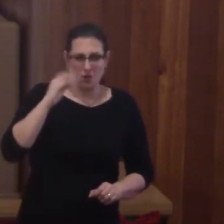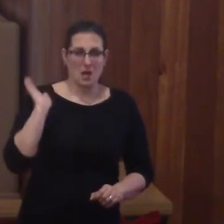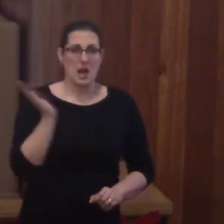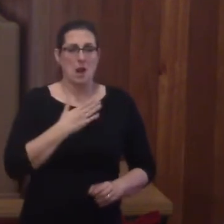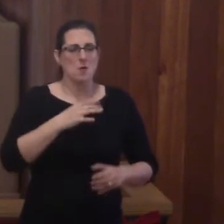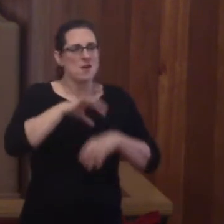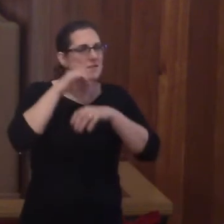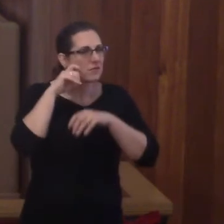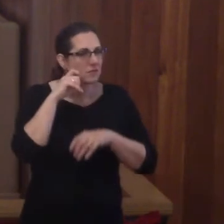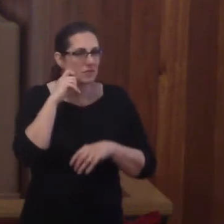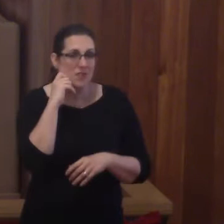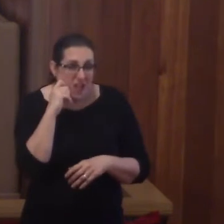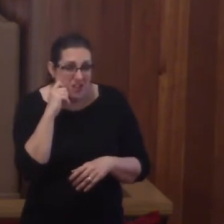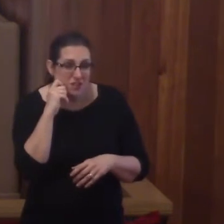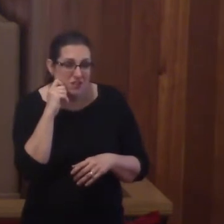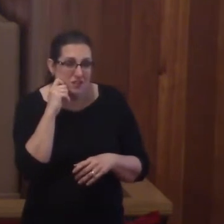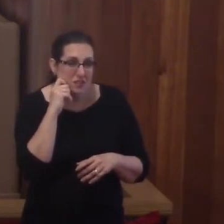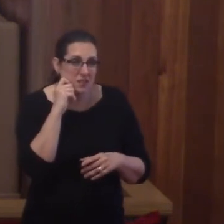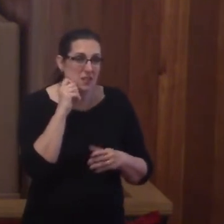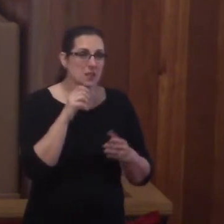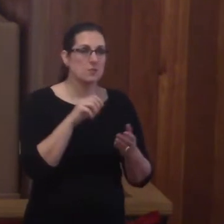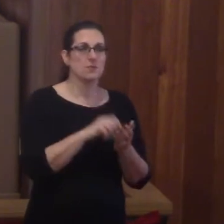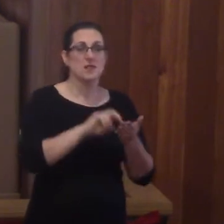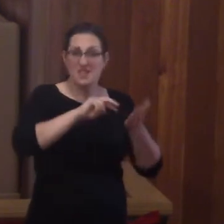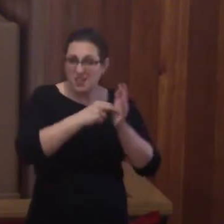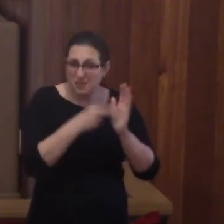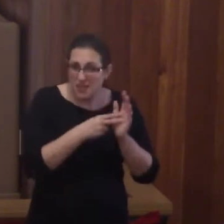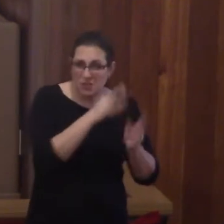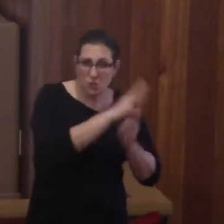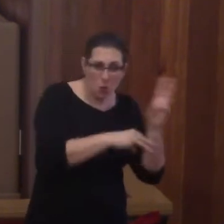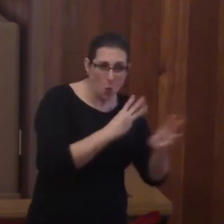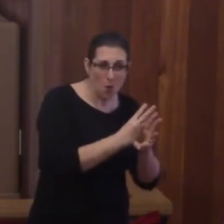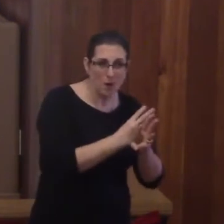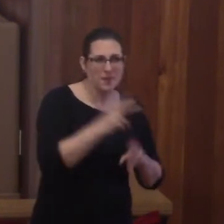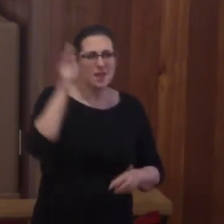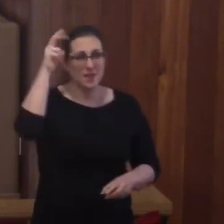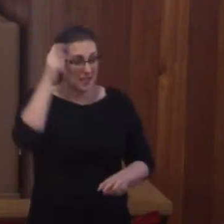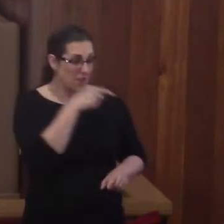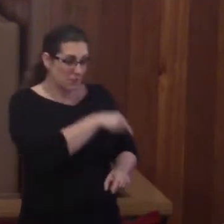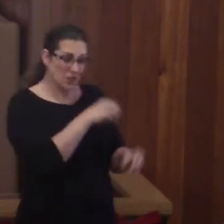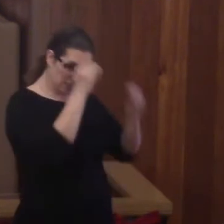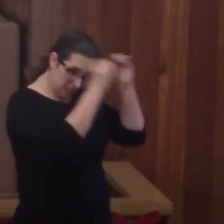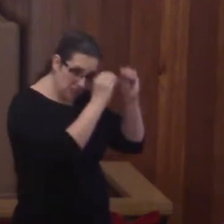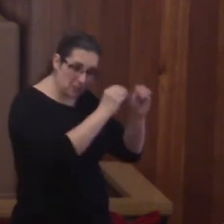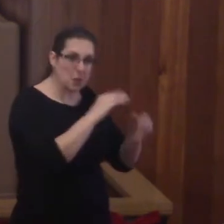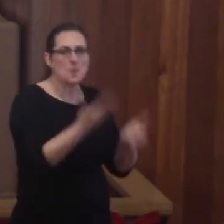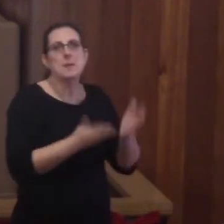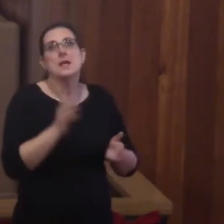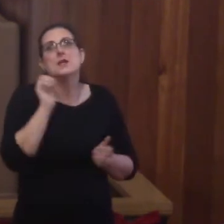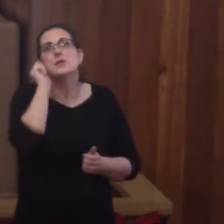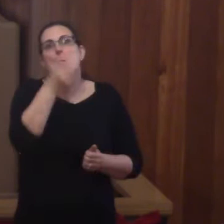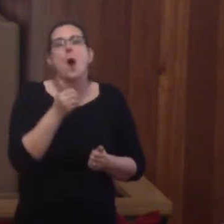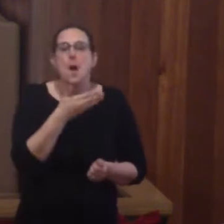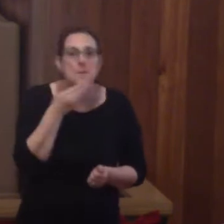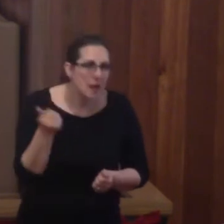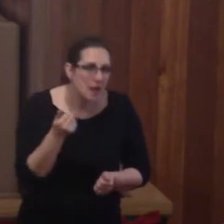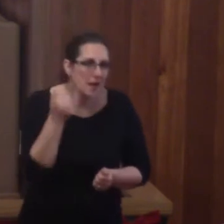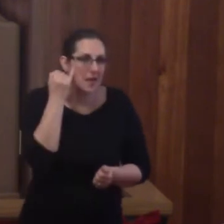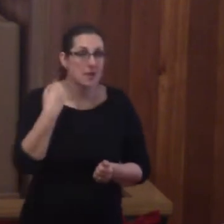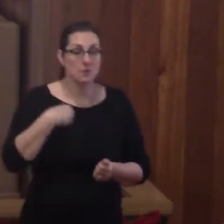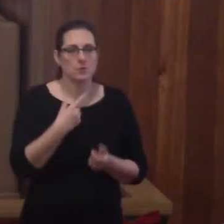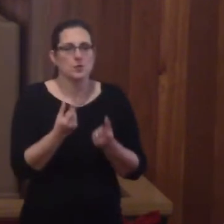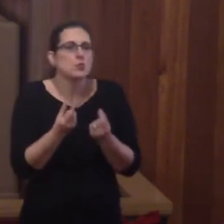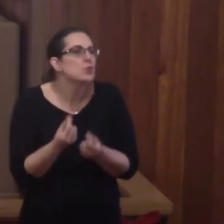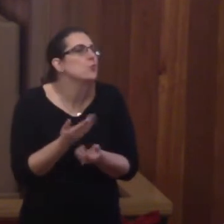the definitions of the world, and the devil's theology that tomorrow could be better if we do